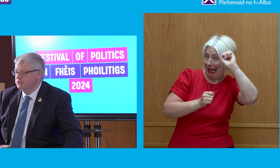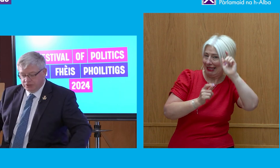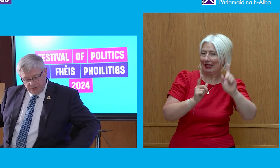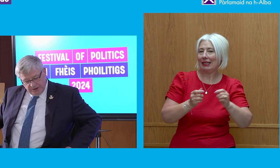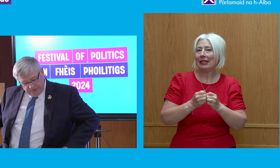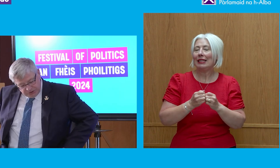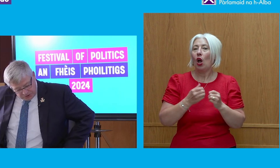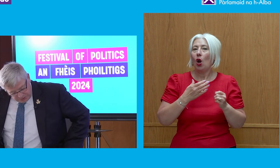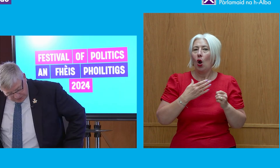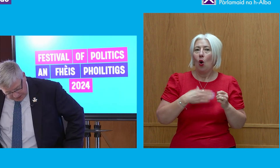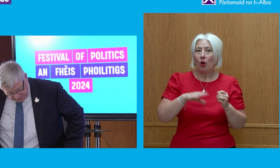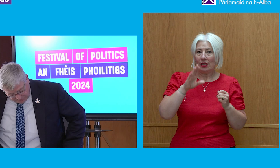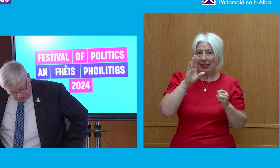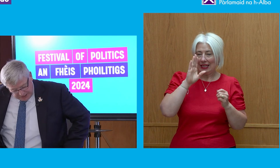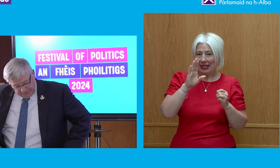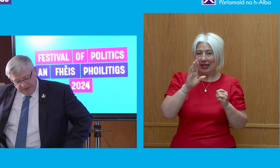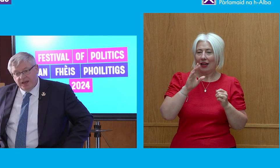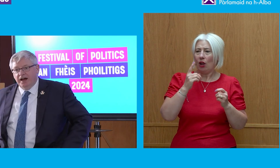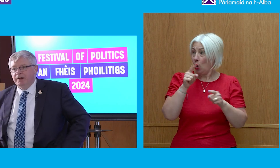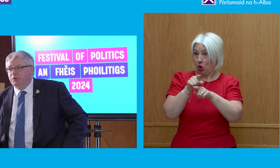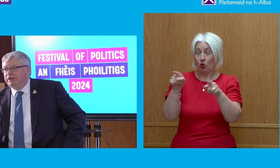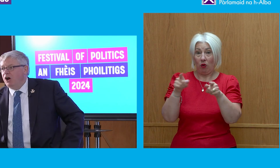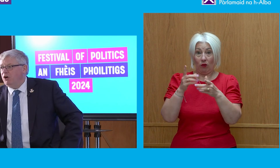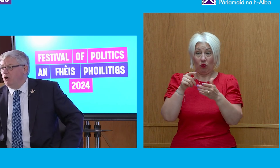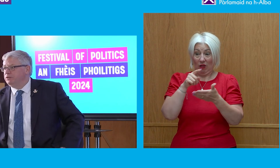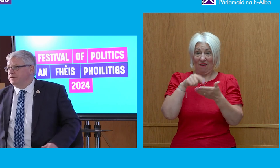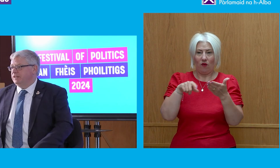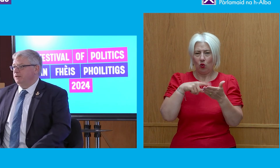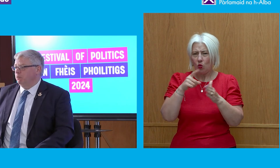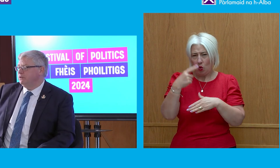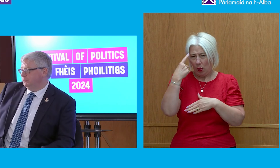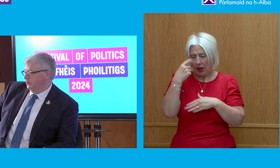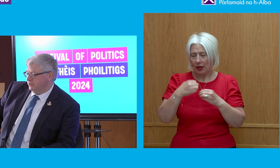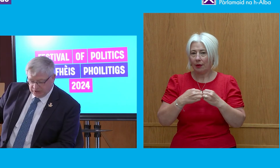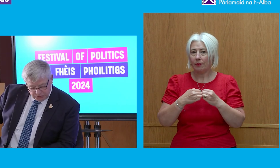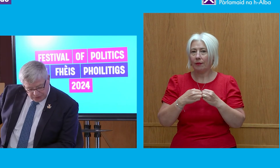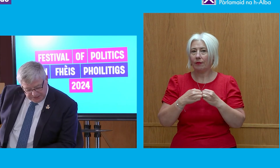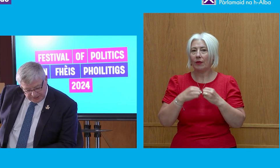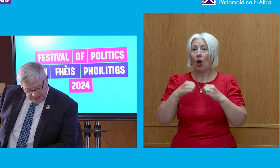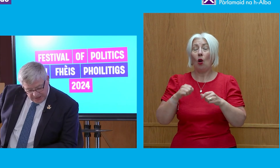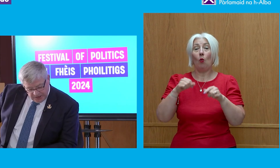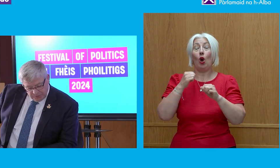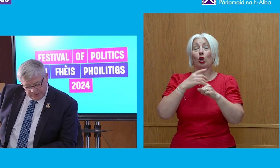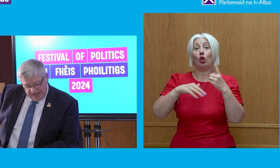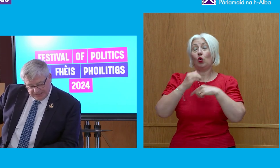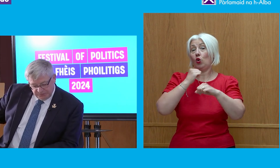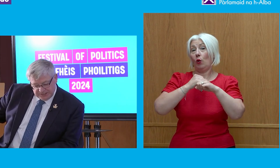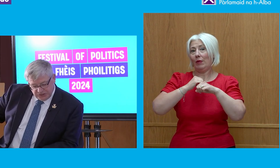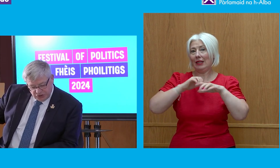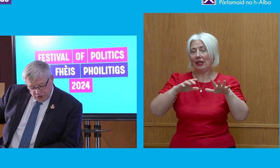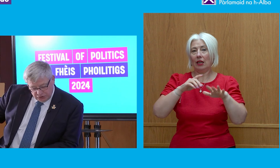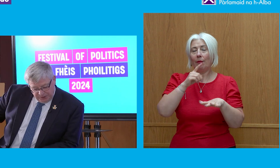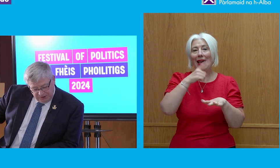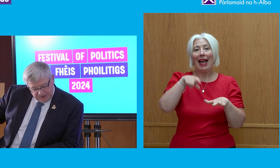to hear those who have to do the voting. We are on the wonderful world of social media, with at